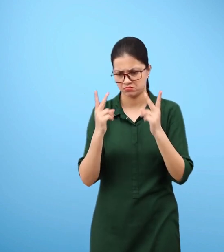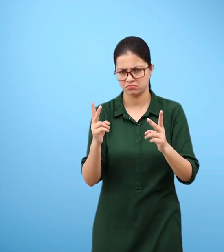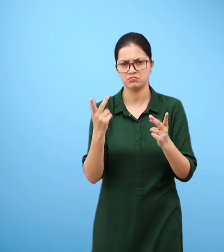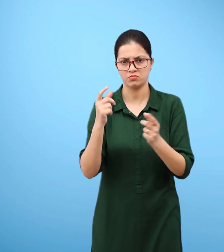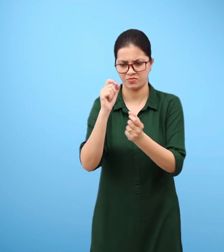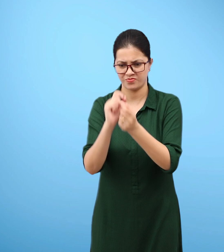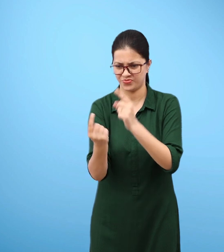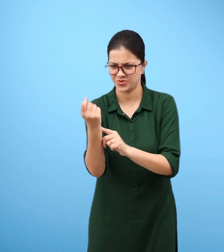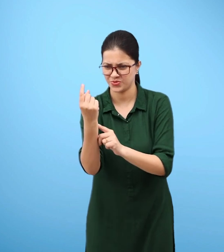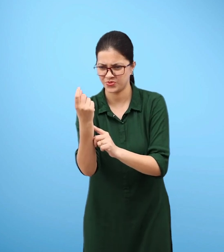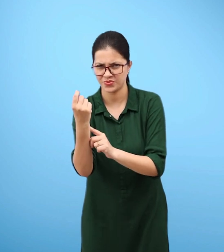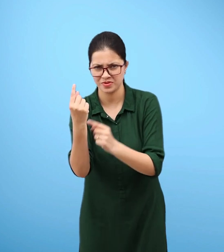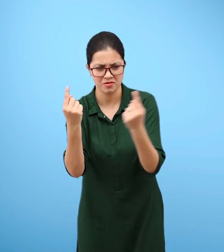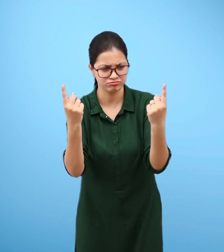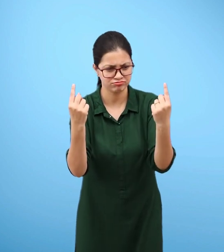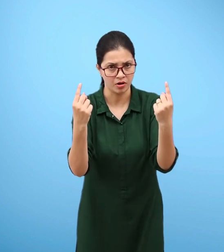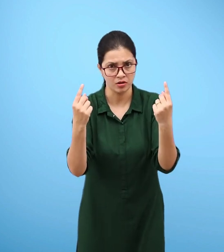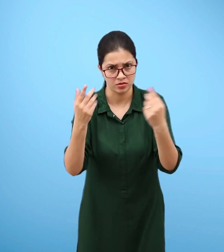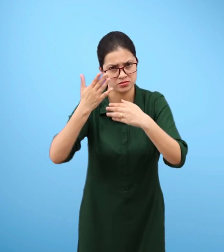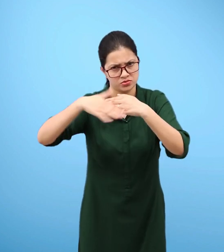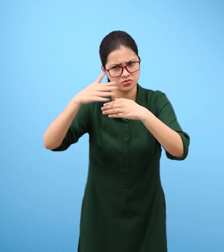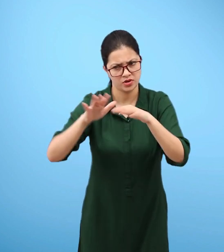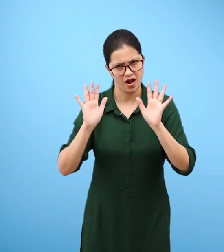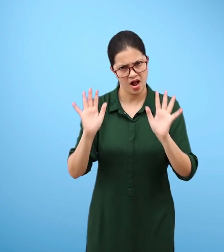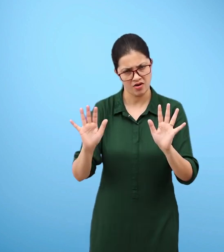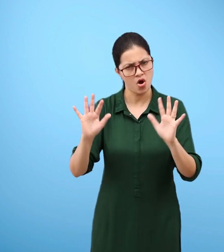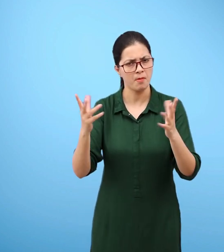Do both the candles continue to burn or go off?